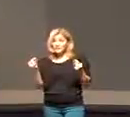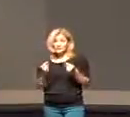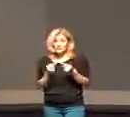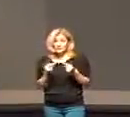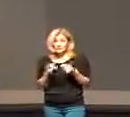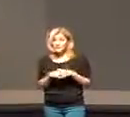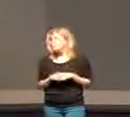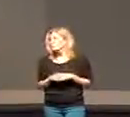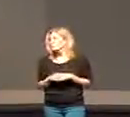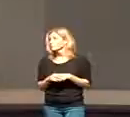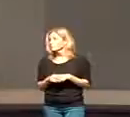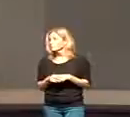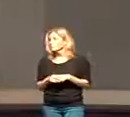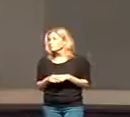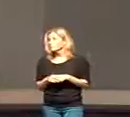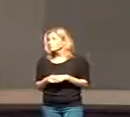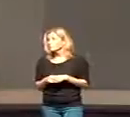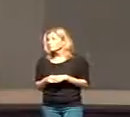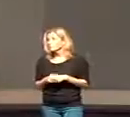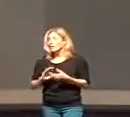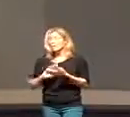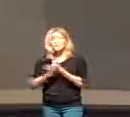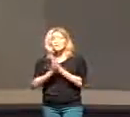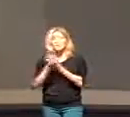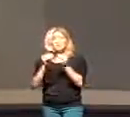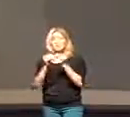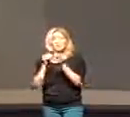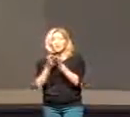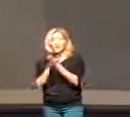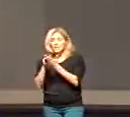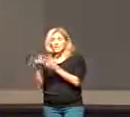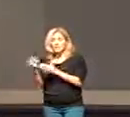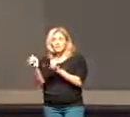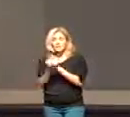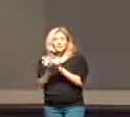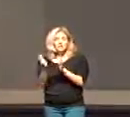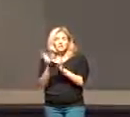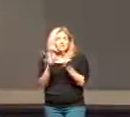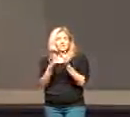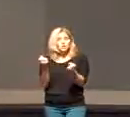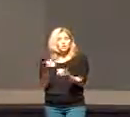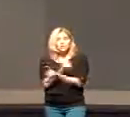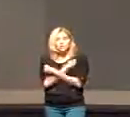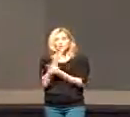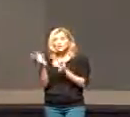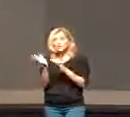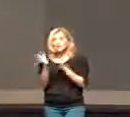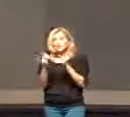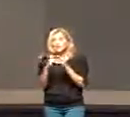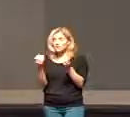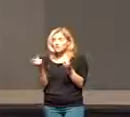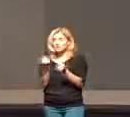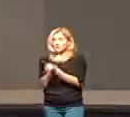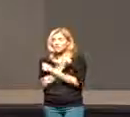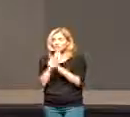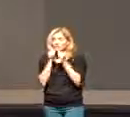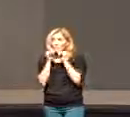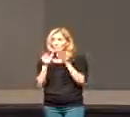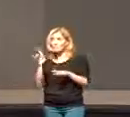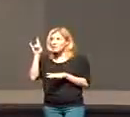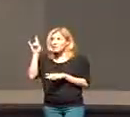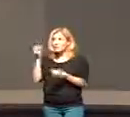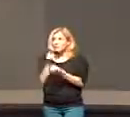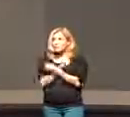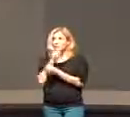is to become more in love with Jesus to love Jesus to love obeying him to